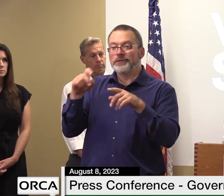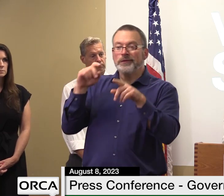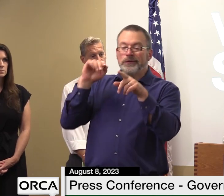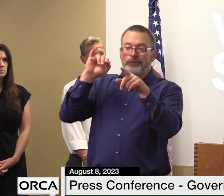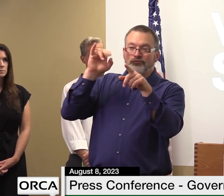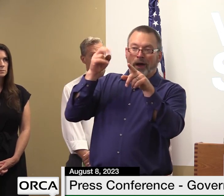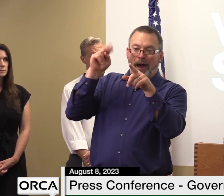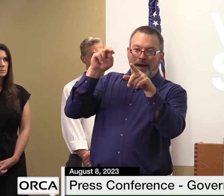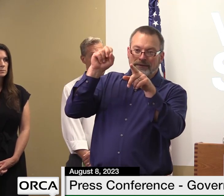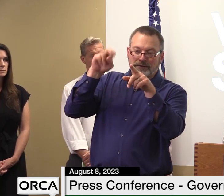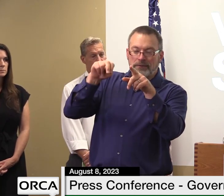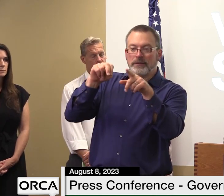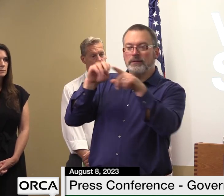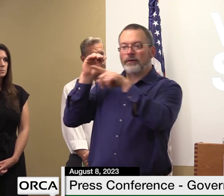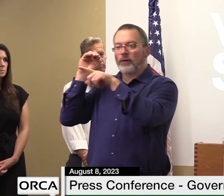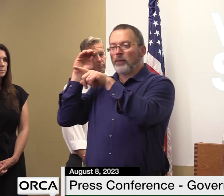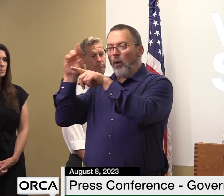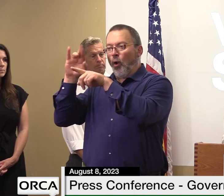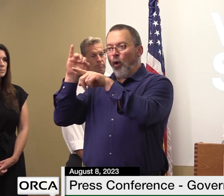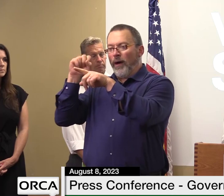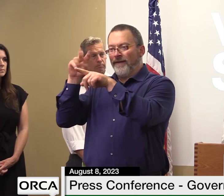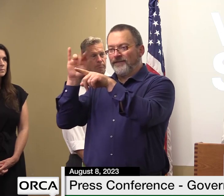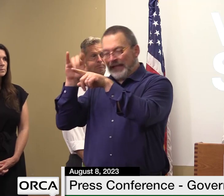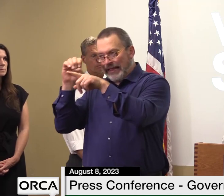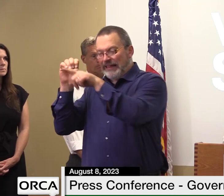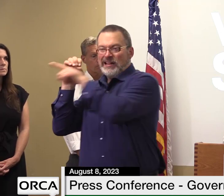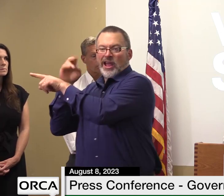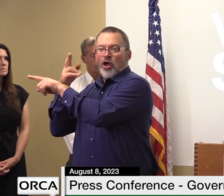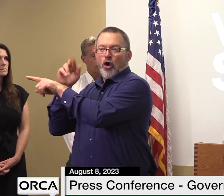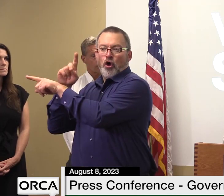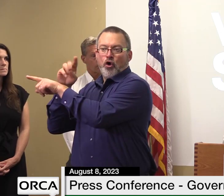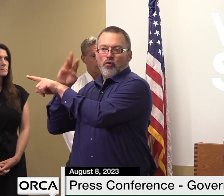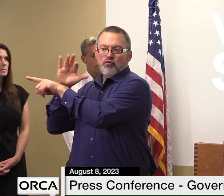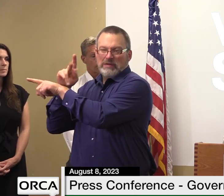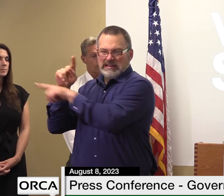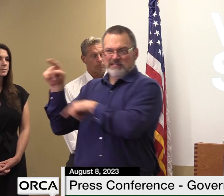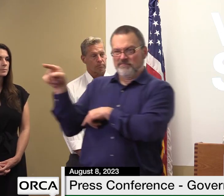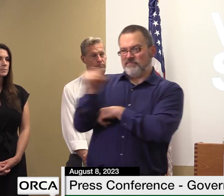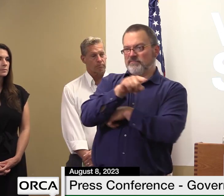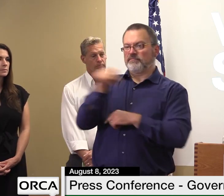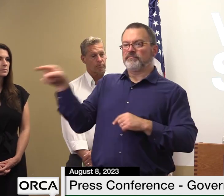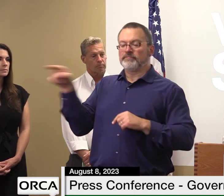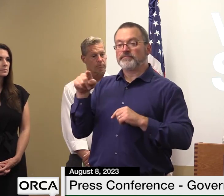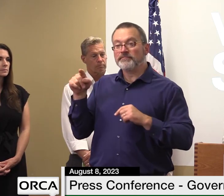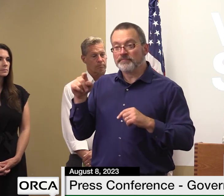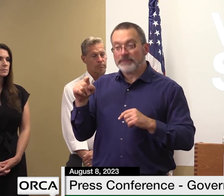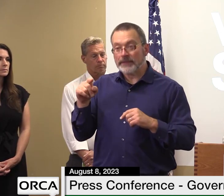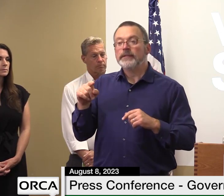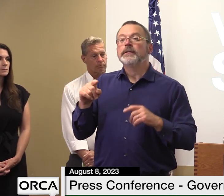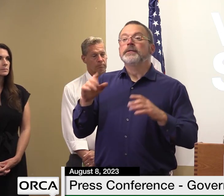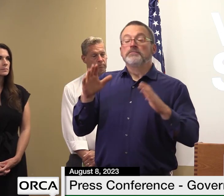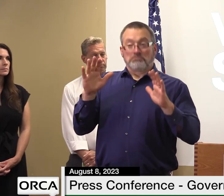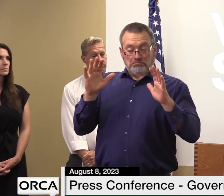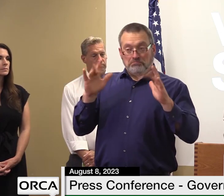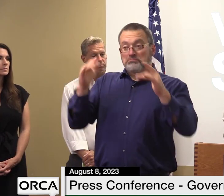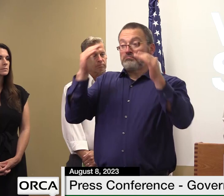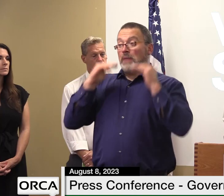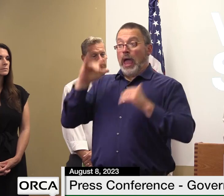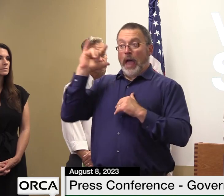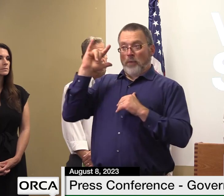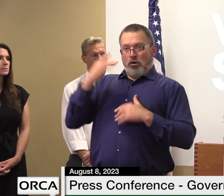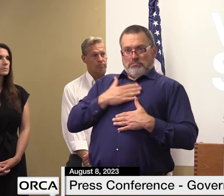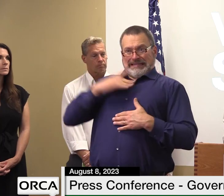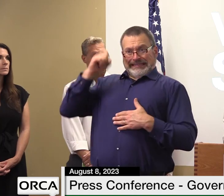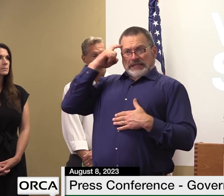and hardwick in morrisville there are no issues at the state-owned airports there are no issues